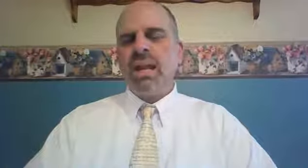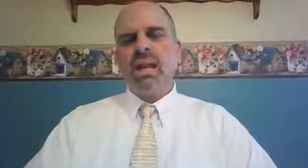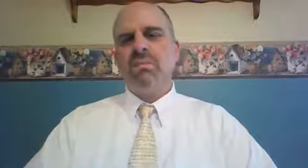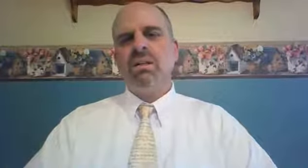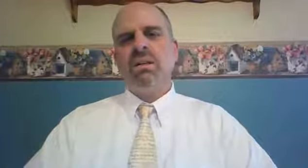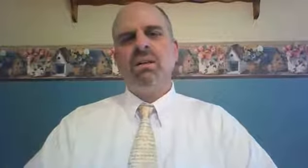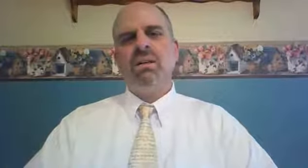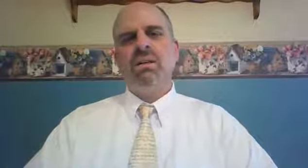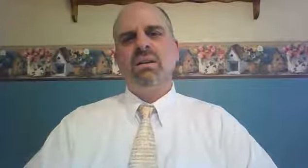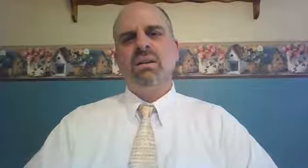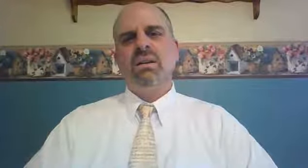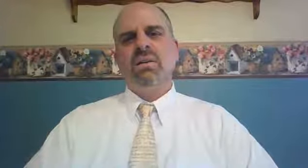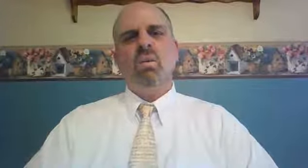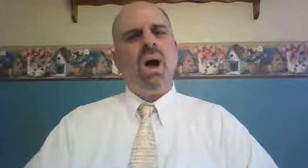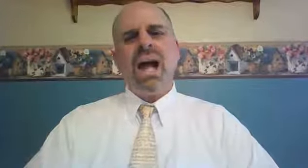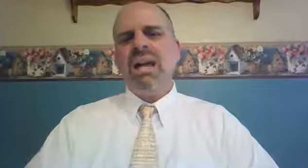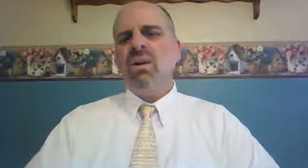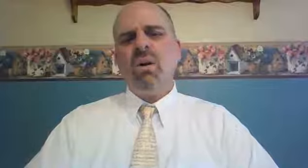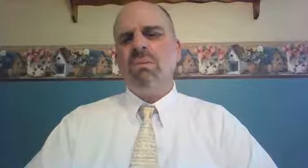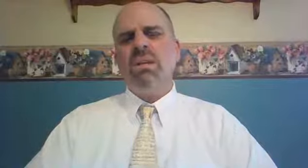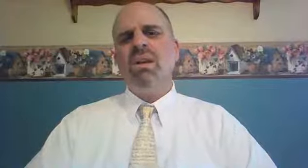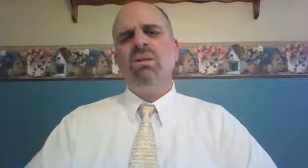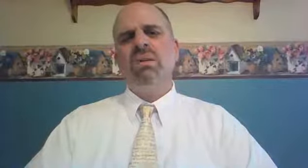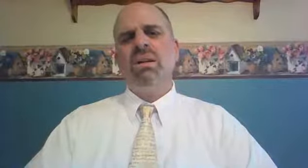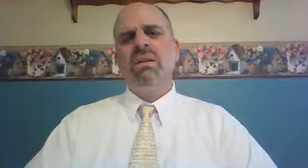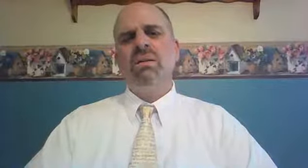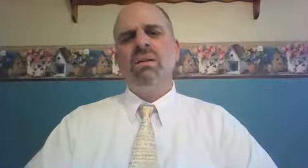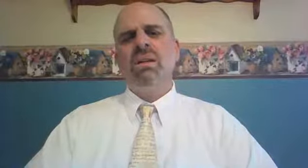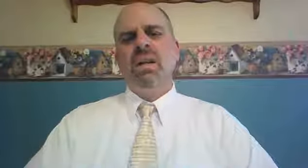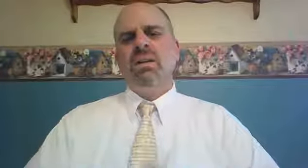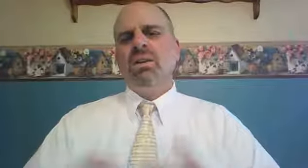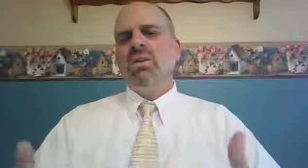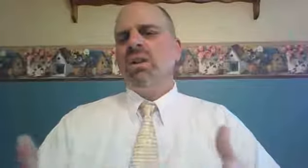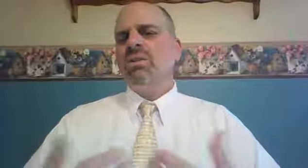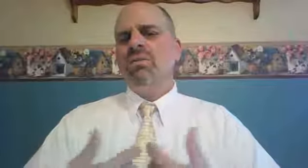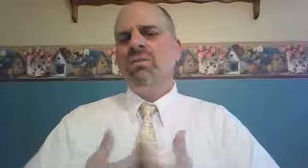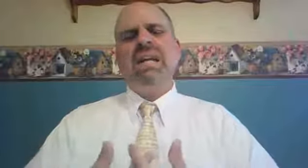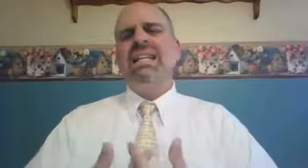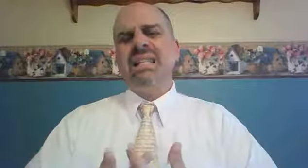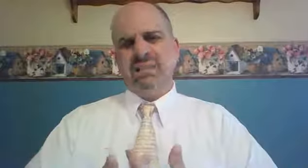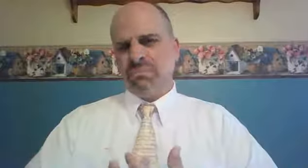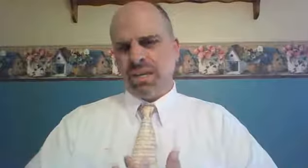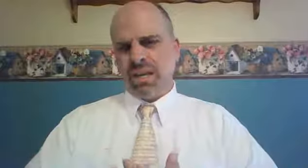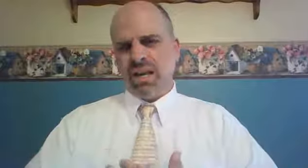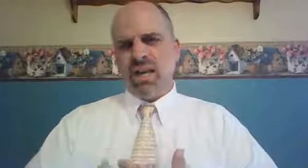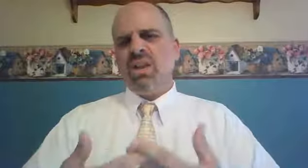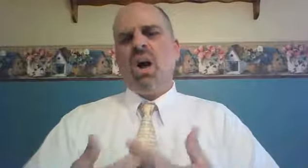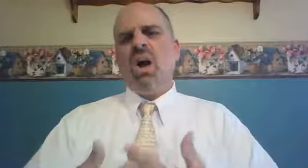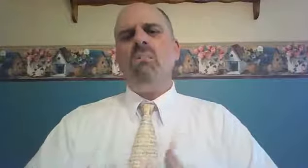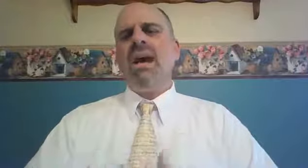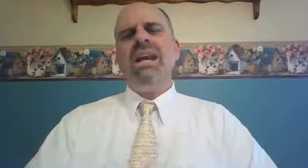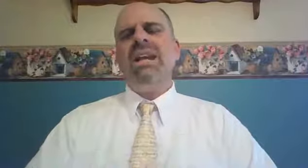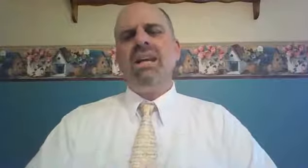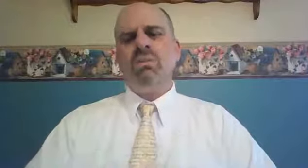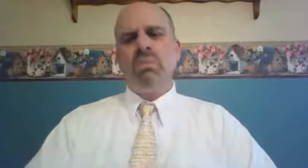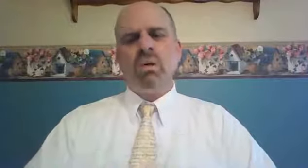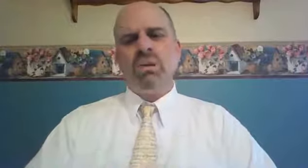back empty. Why call me Naomi? The Lord has afflicted me. The Almighty has brought